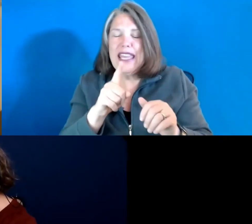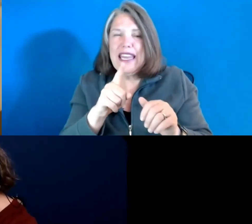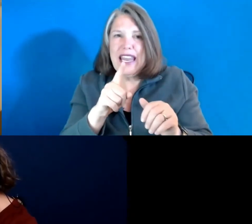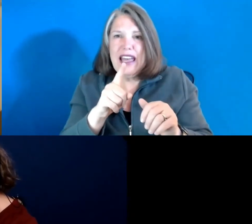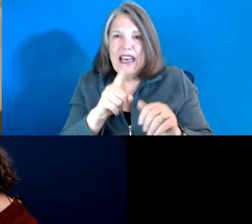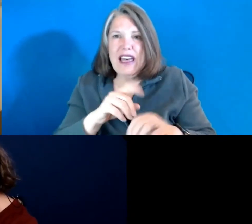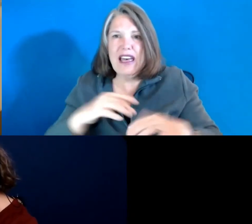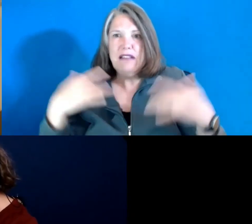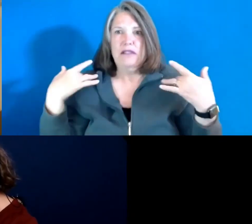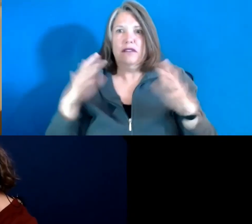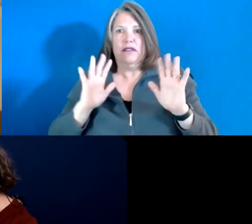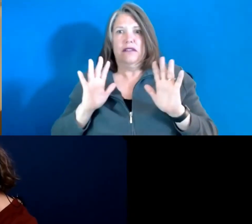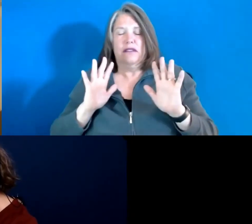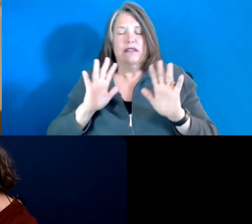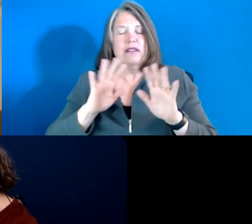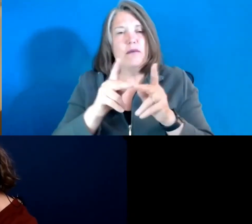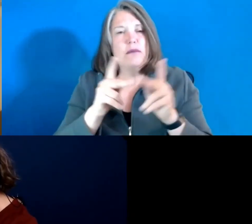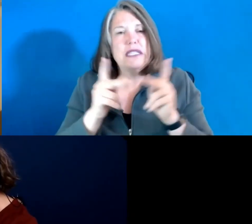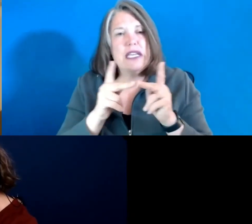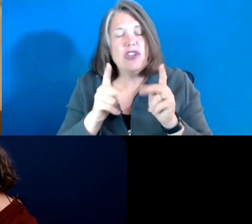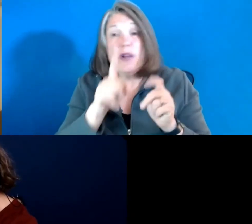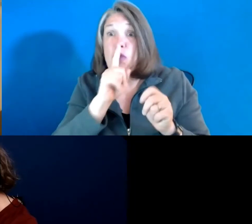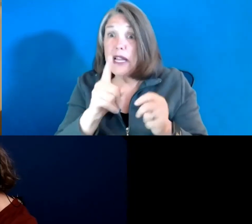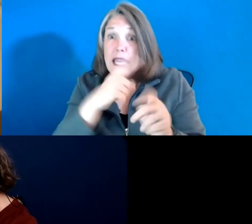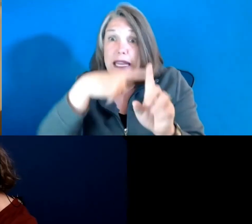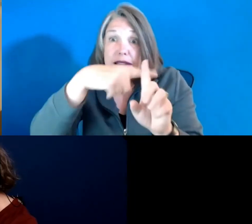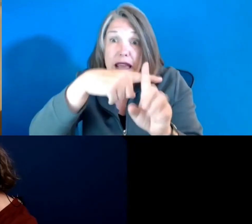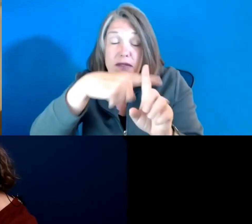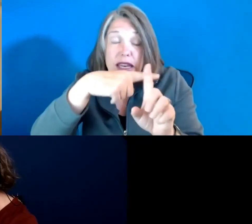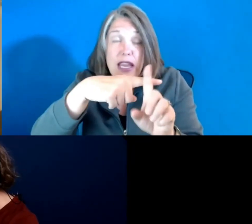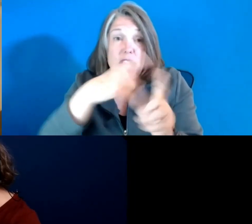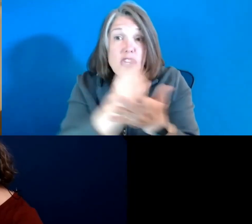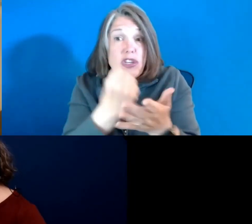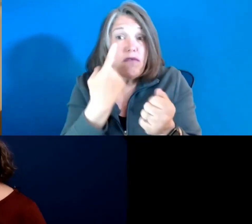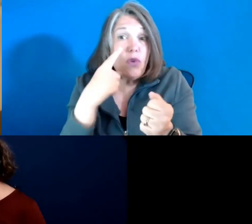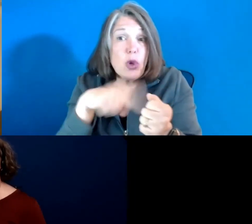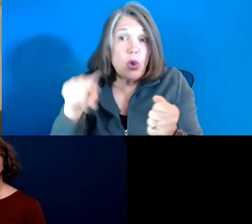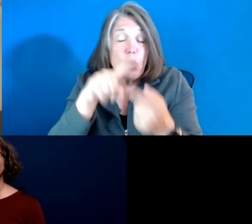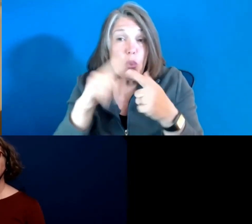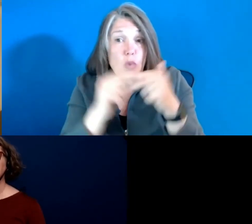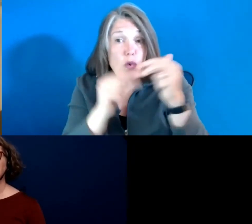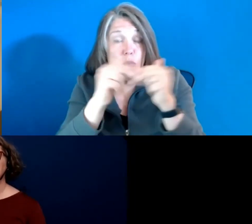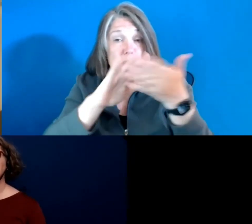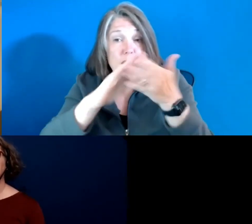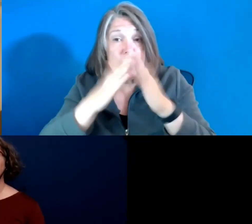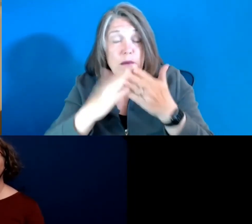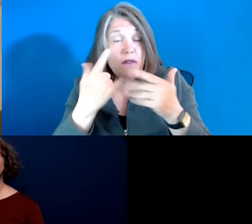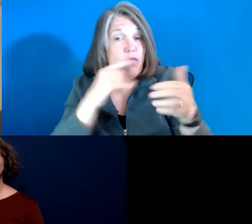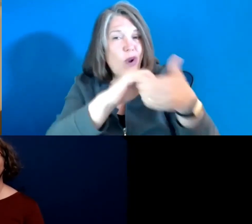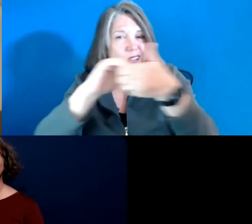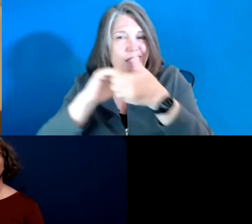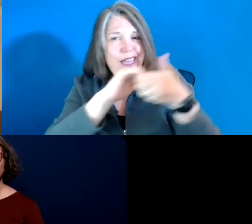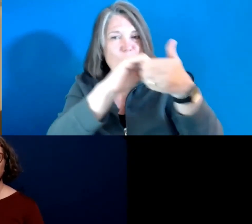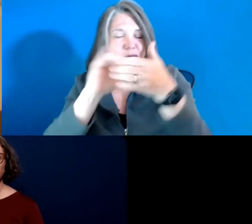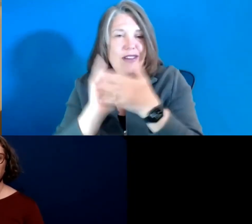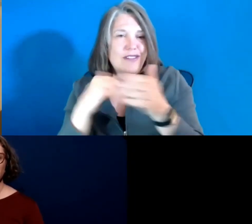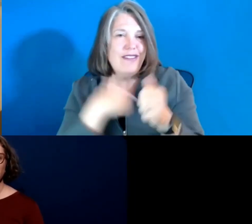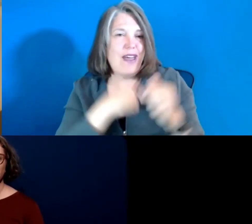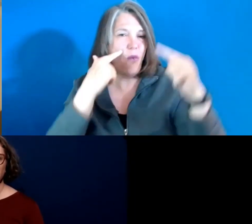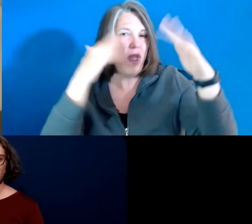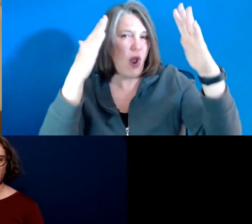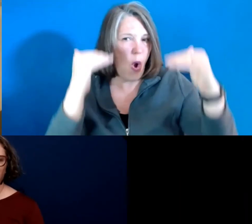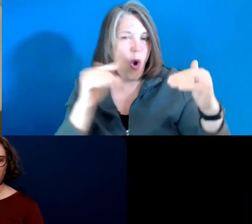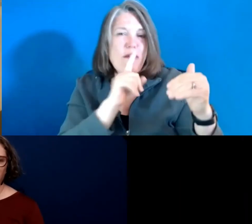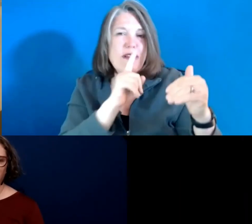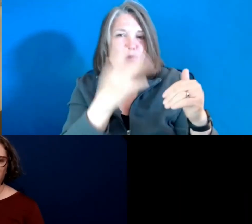advantages you in building the community of collaboration that we hope is what drew